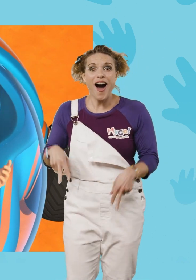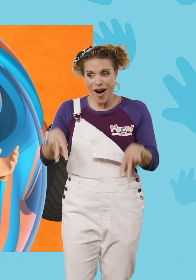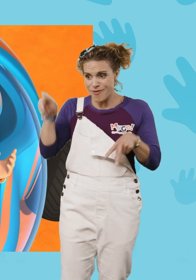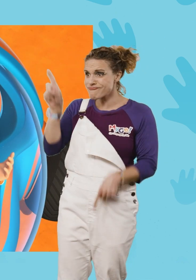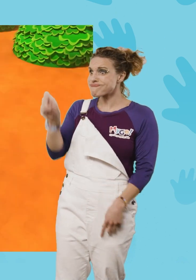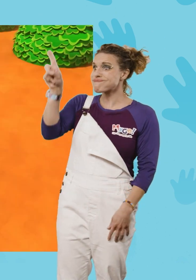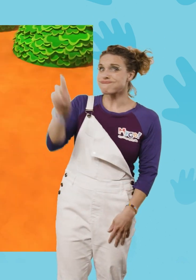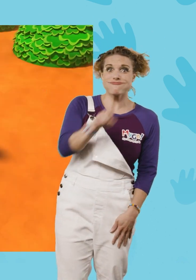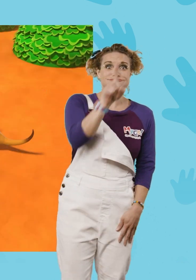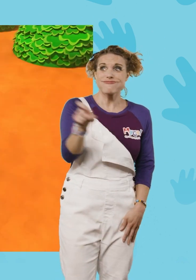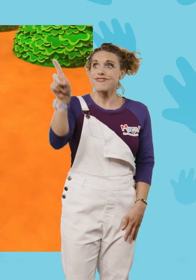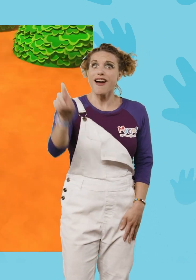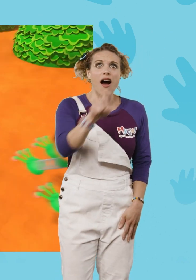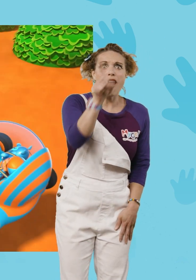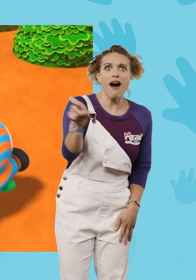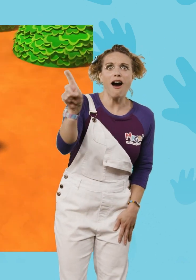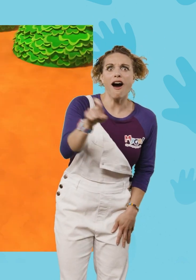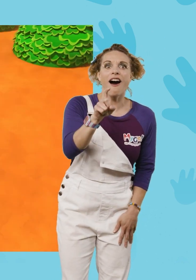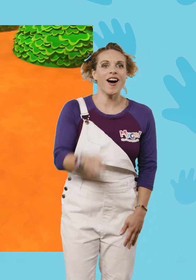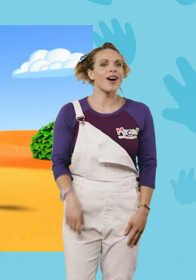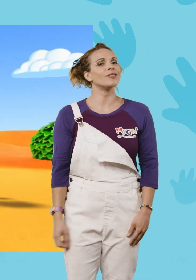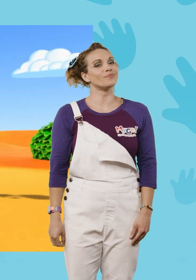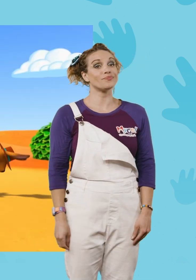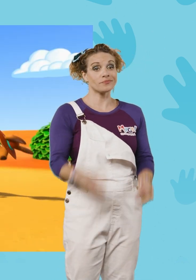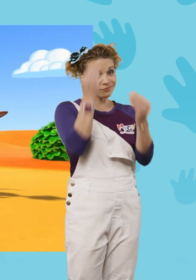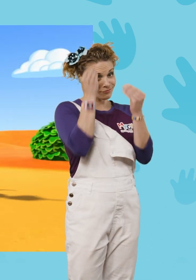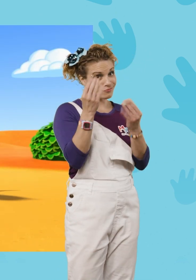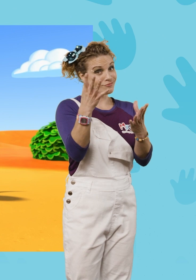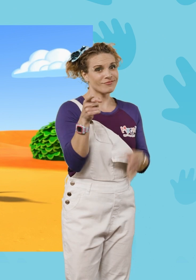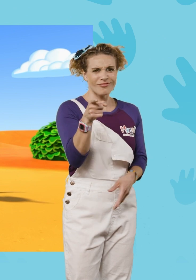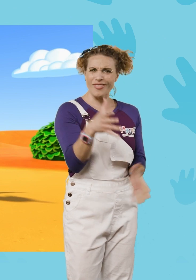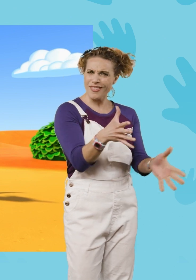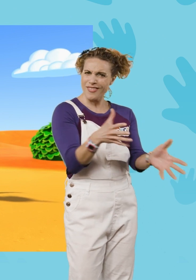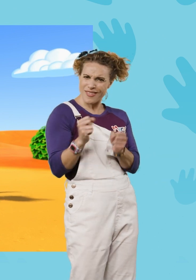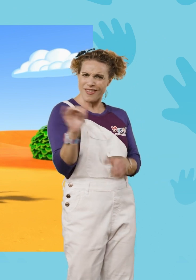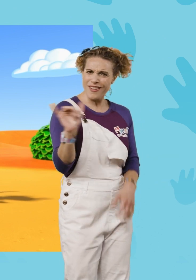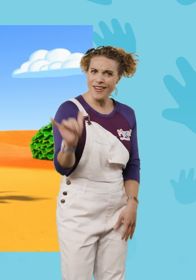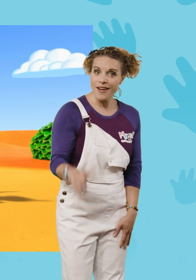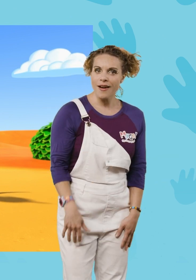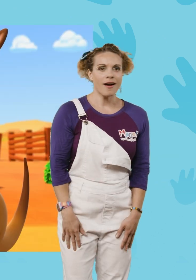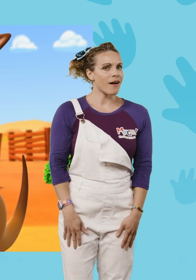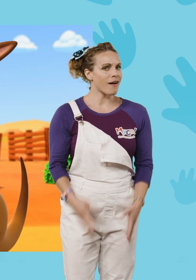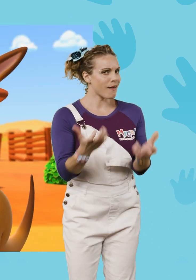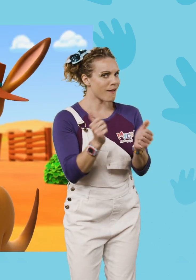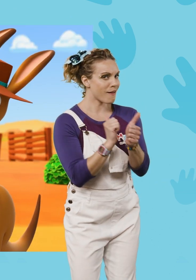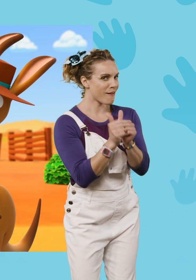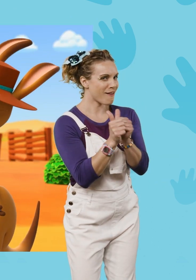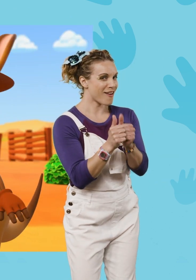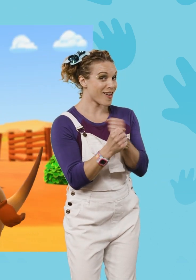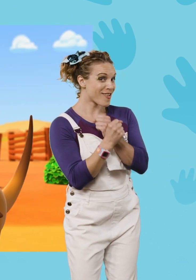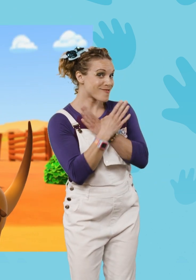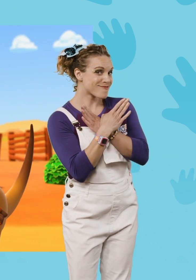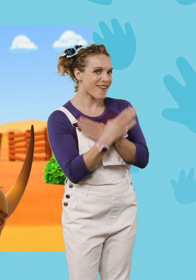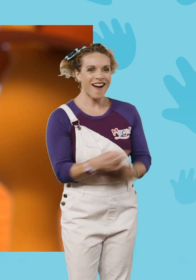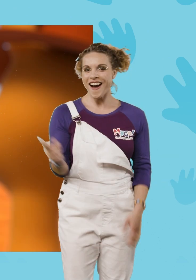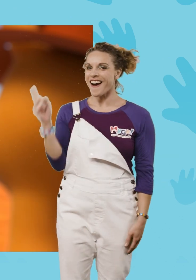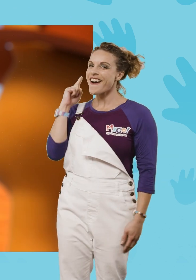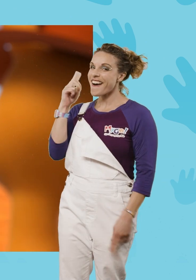pretty high, and super fast! Ah, you're pretty fast yourself! You up for a little race, Blippi? Sounds